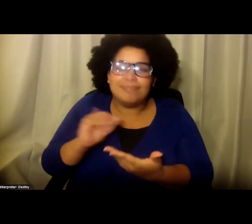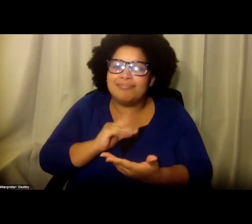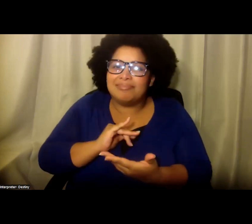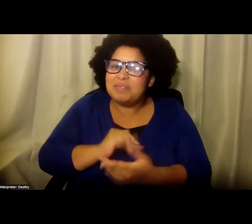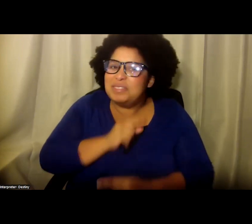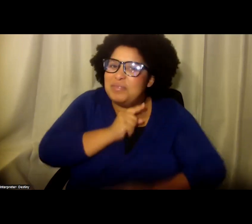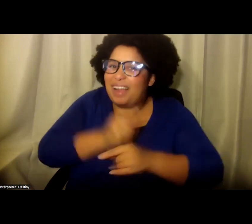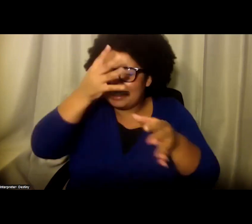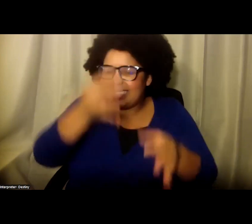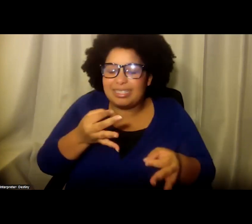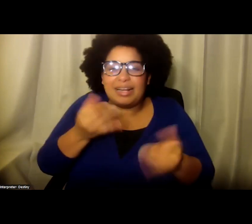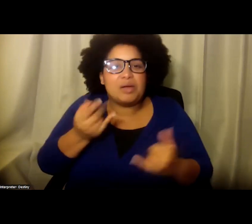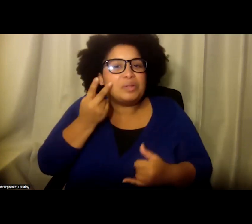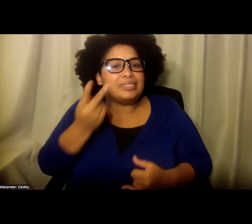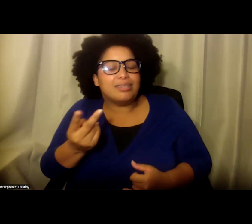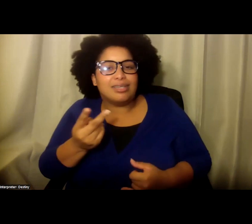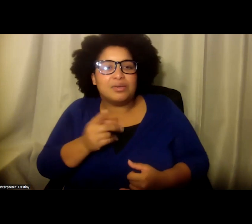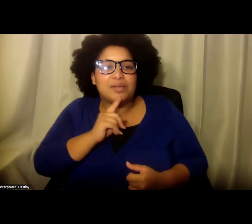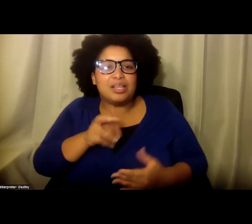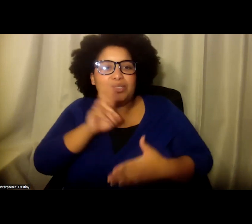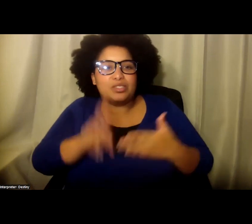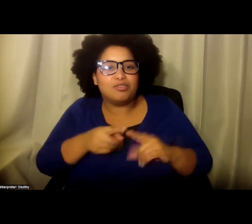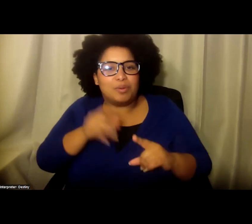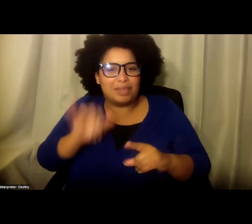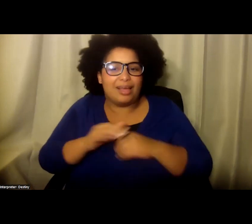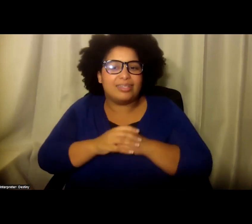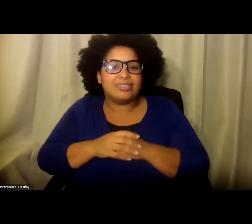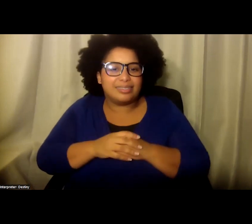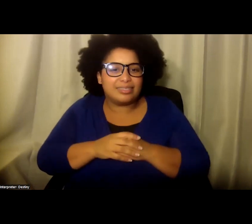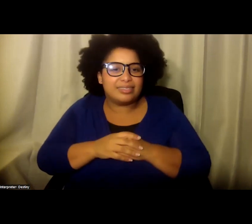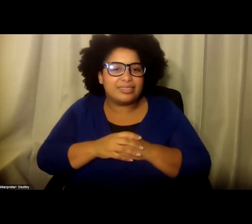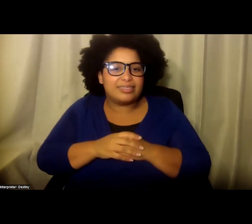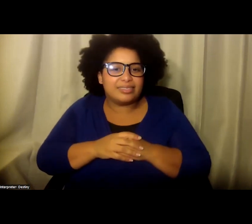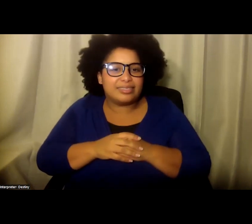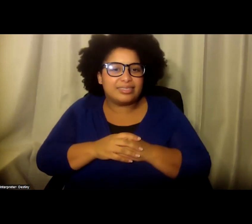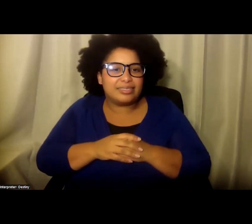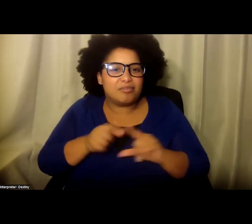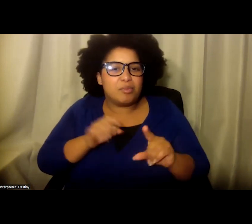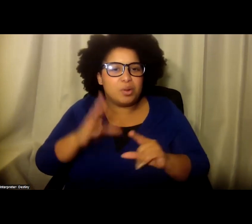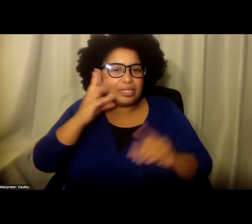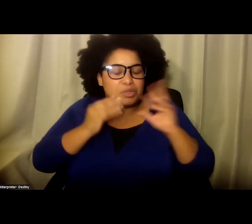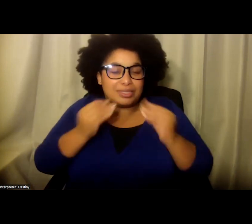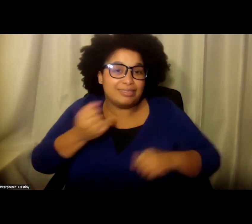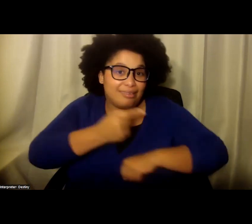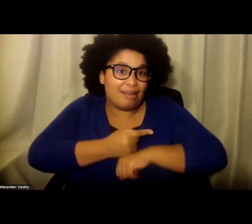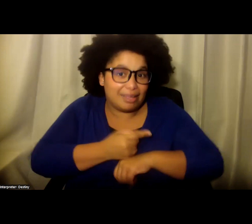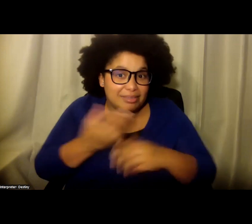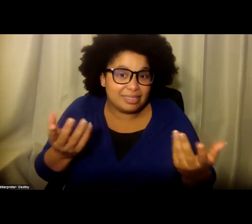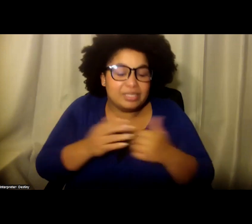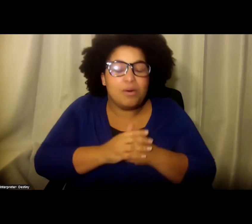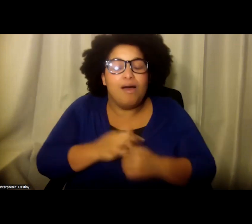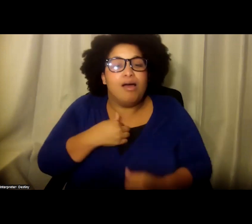you are seeing really kind of the results of that as you are experiencing it today. So I do